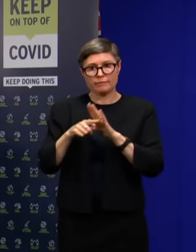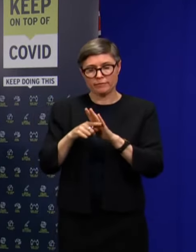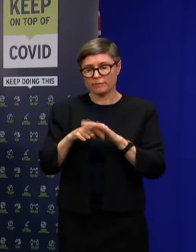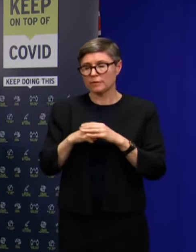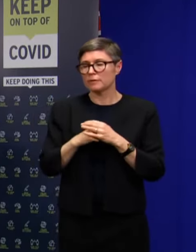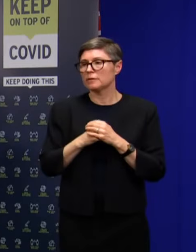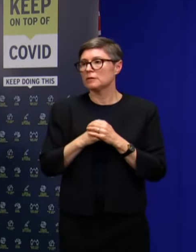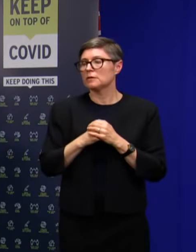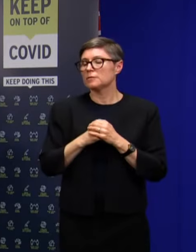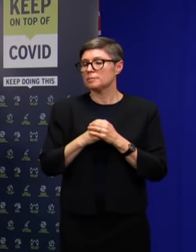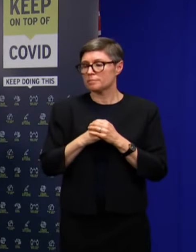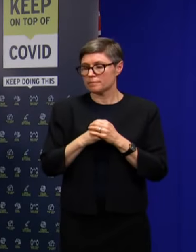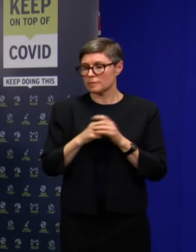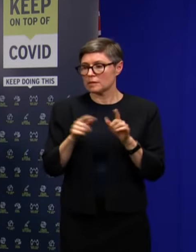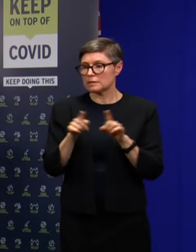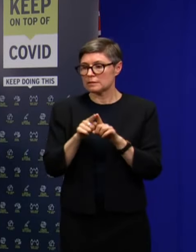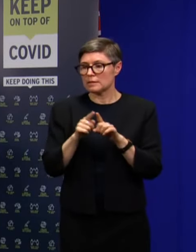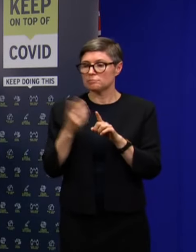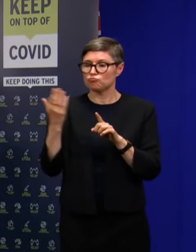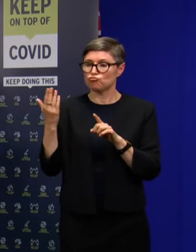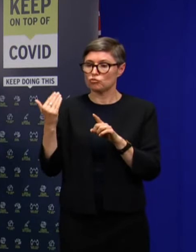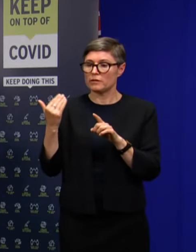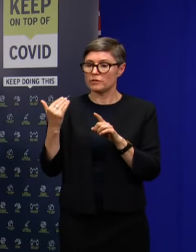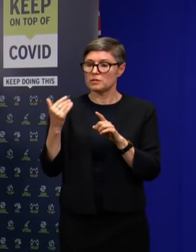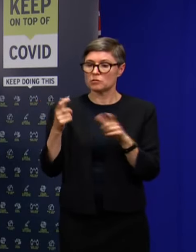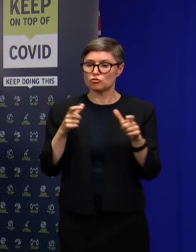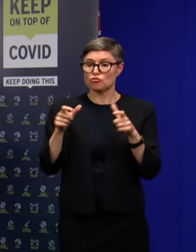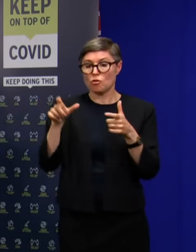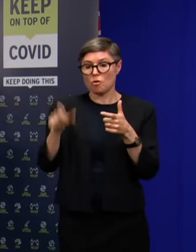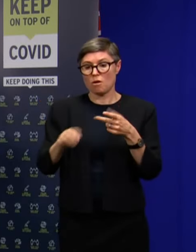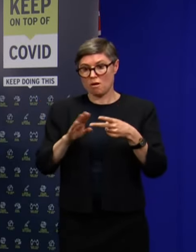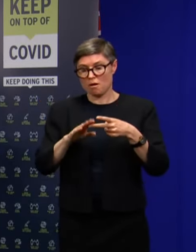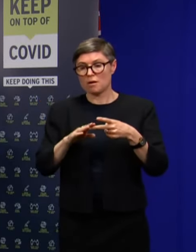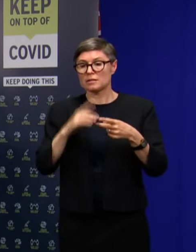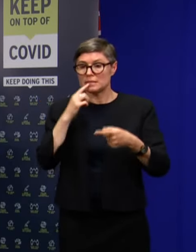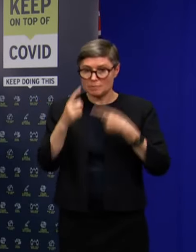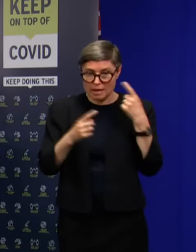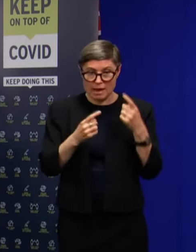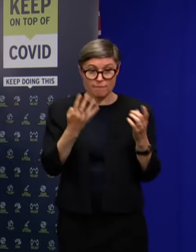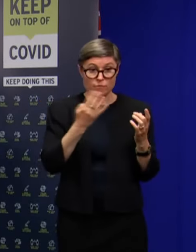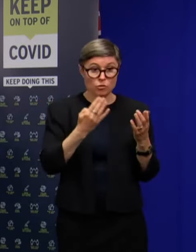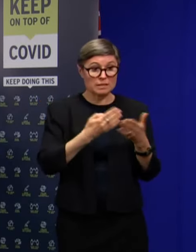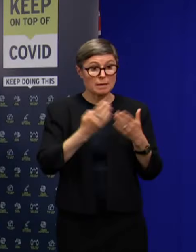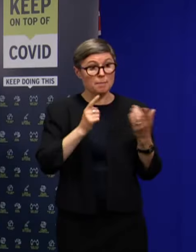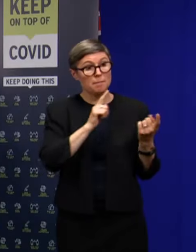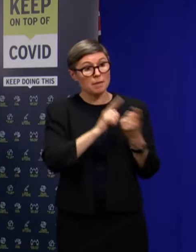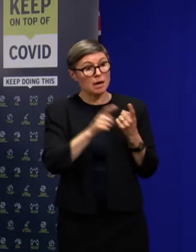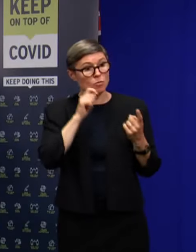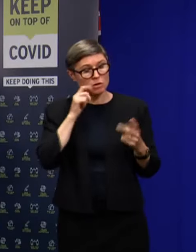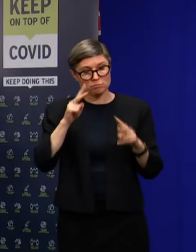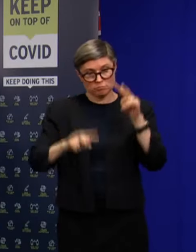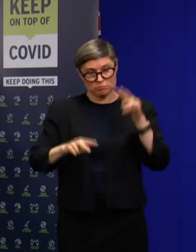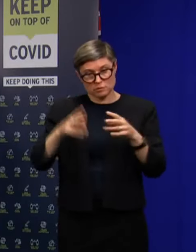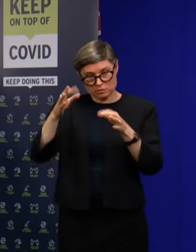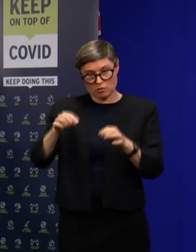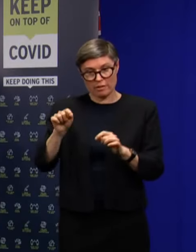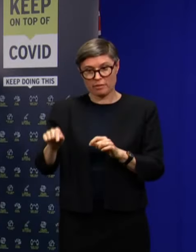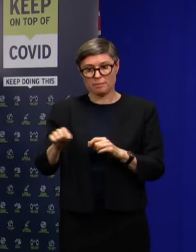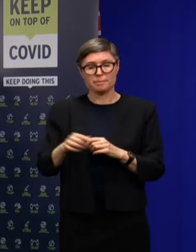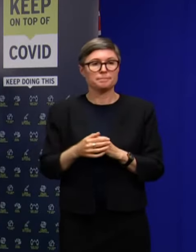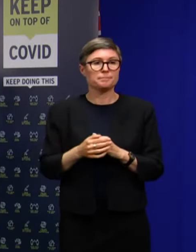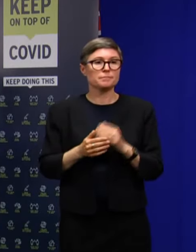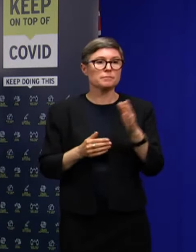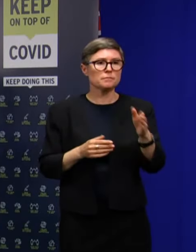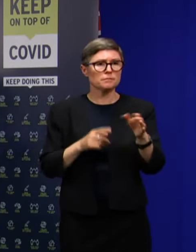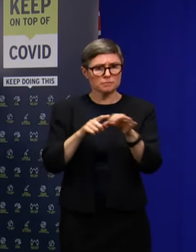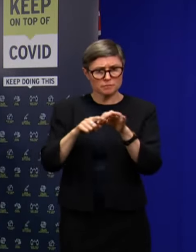Commander mentioned, we'll do an assessment at the end of that 14 days. Is it currently an offence choice for